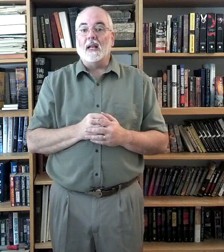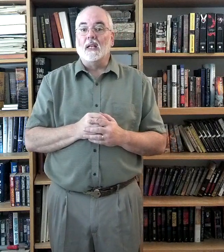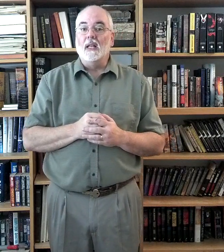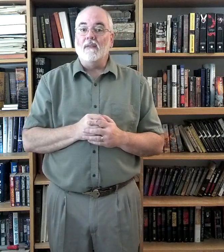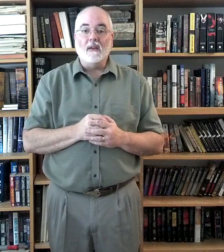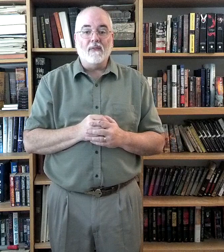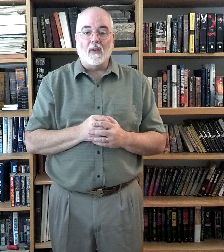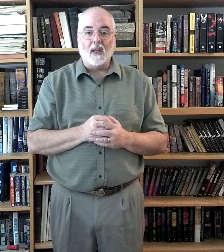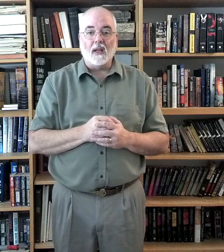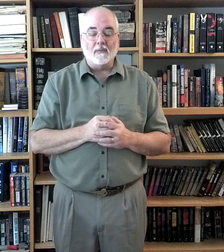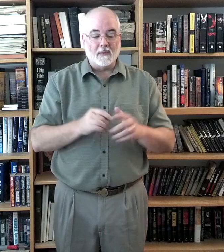living flames.